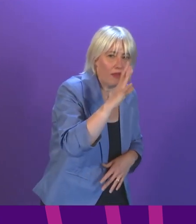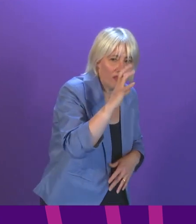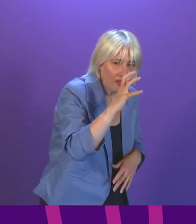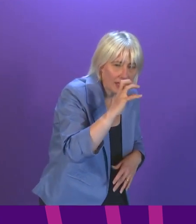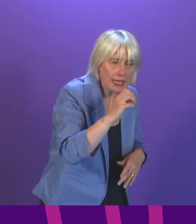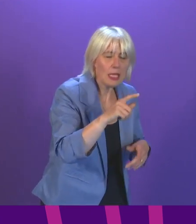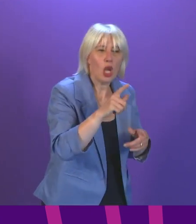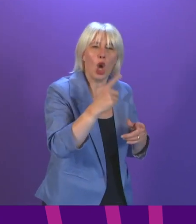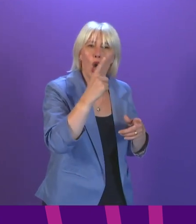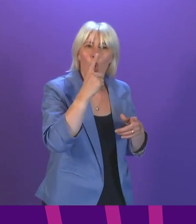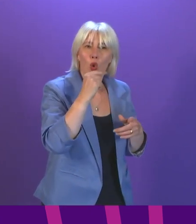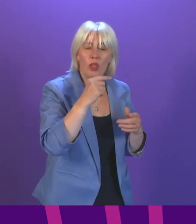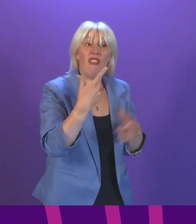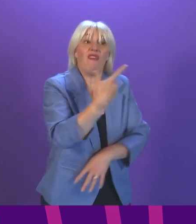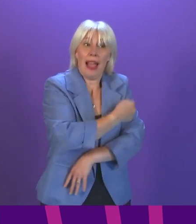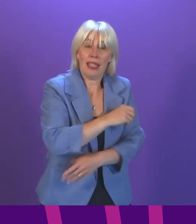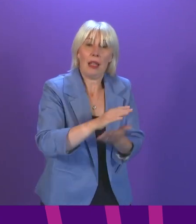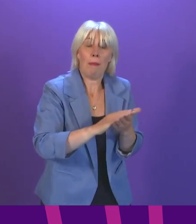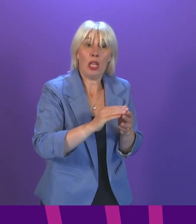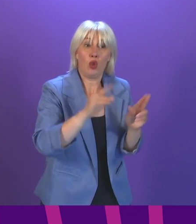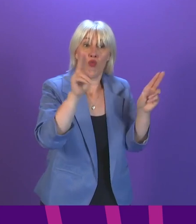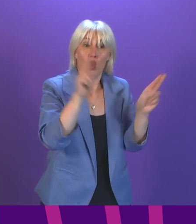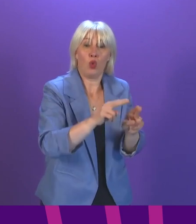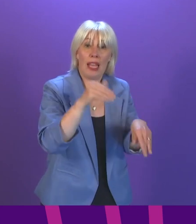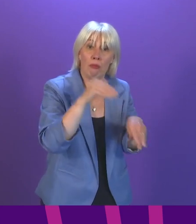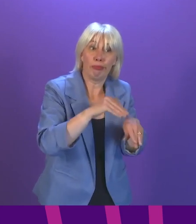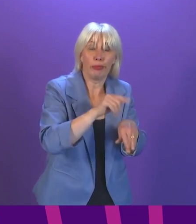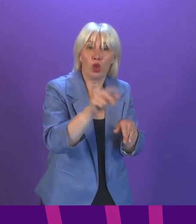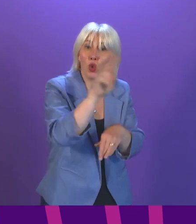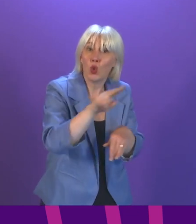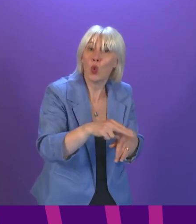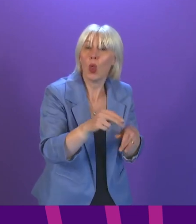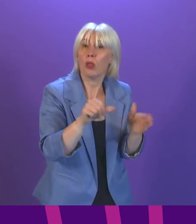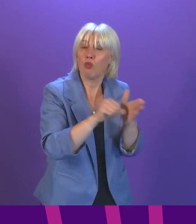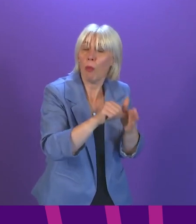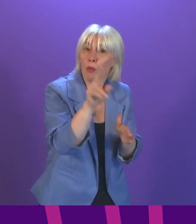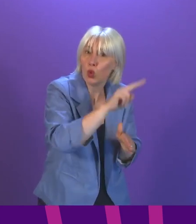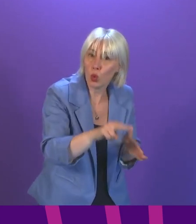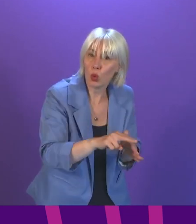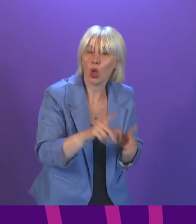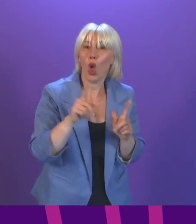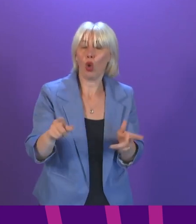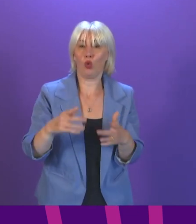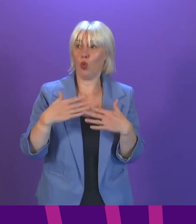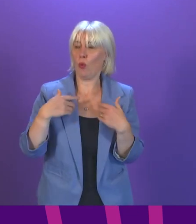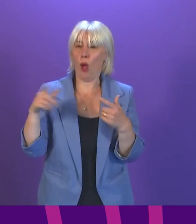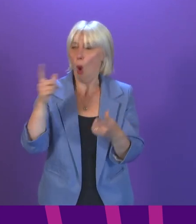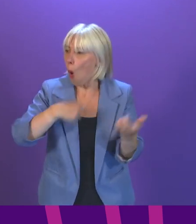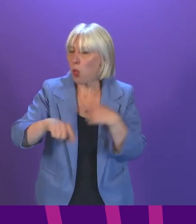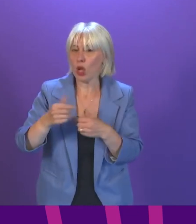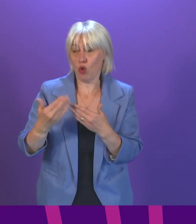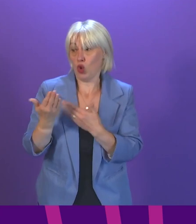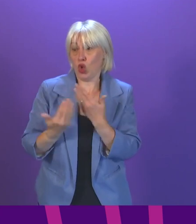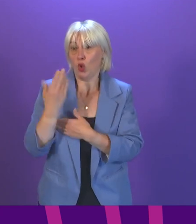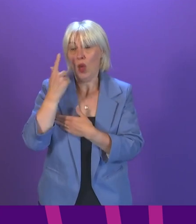further disruption to education. Therefore, the four UK governments have asked our chief medical officers to undertake a rapid assessment of the latest evidence